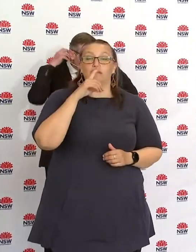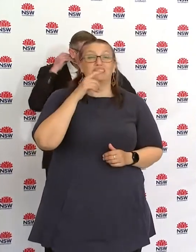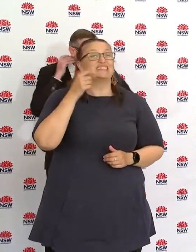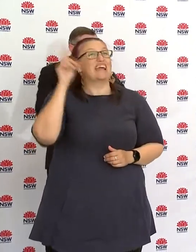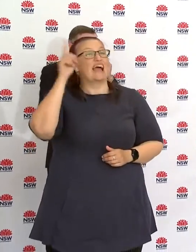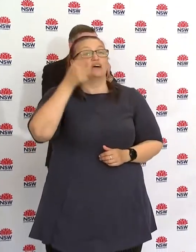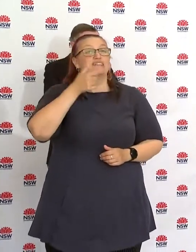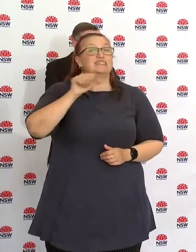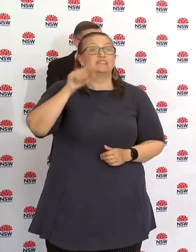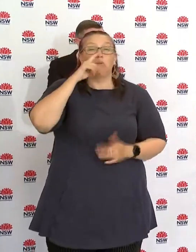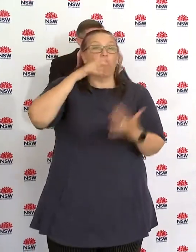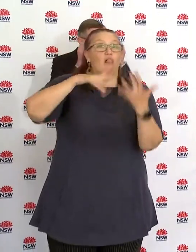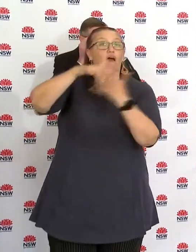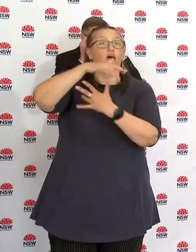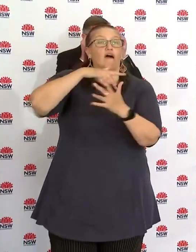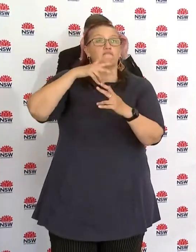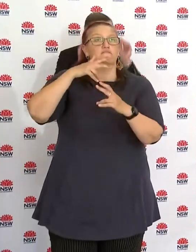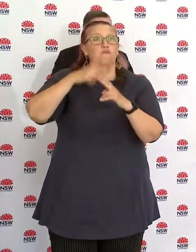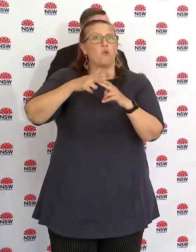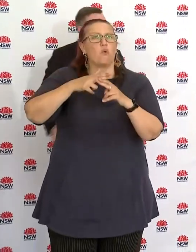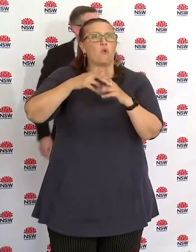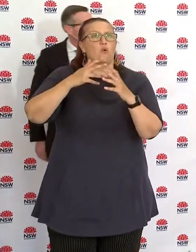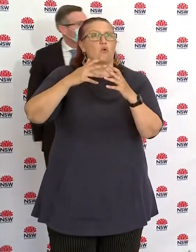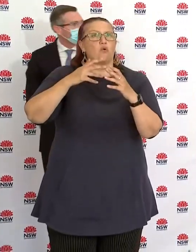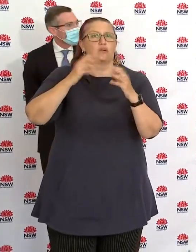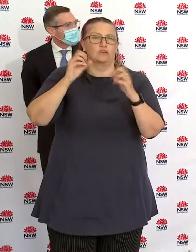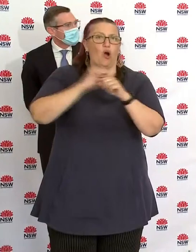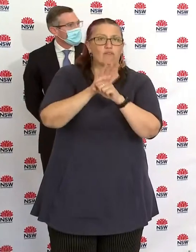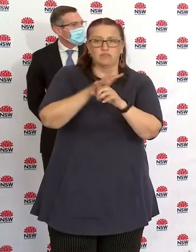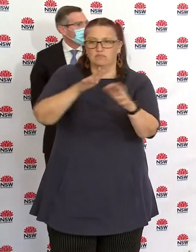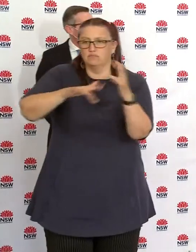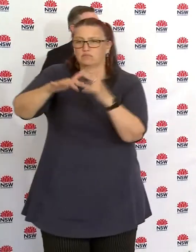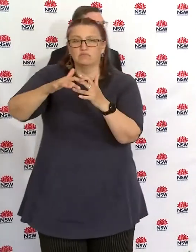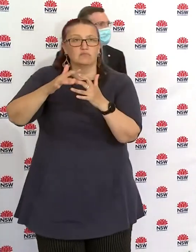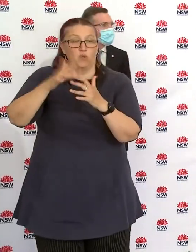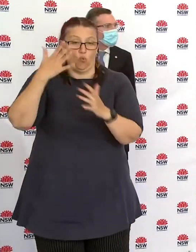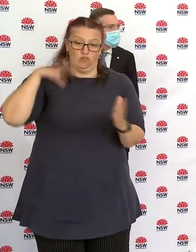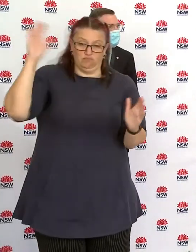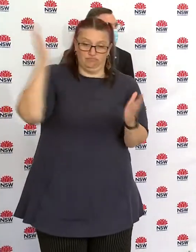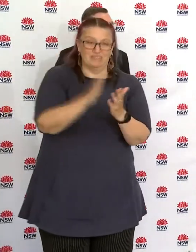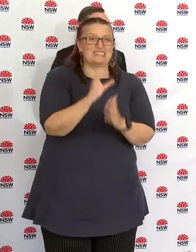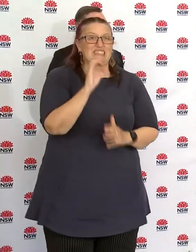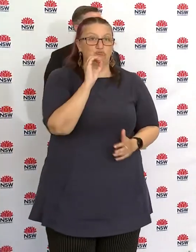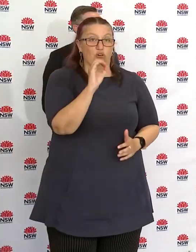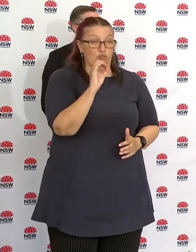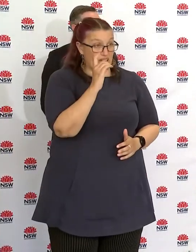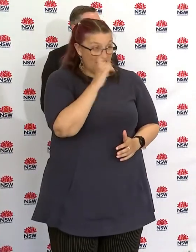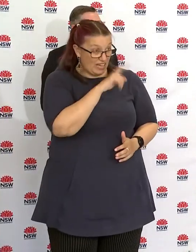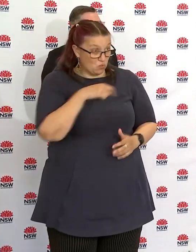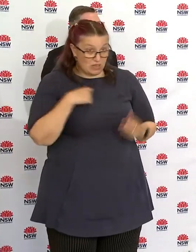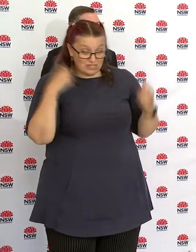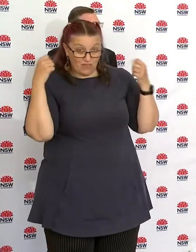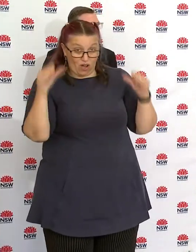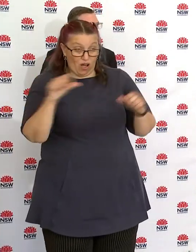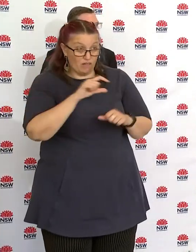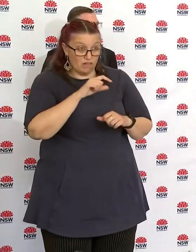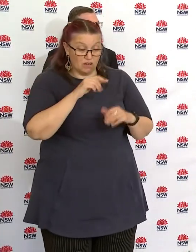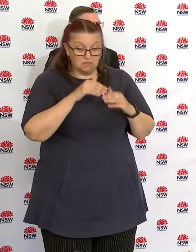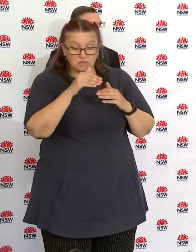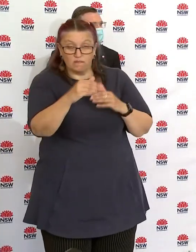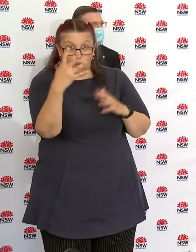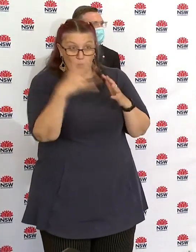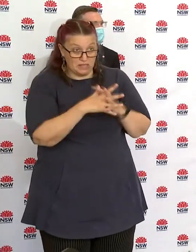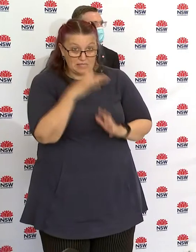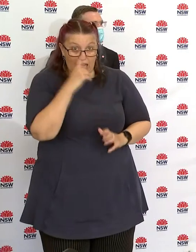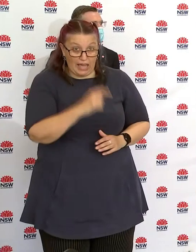Is it possible to get there after four weeks? Well, look, that's obviously our intention, but we've seen how we've struggled